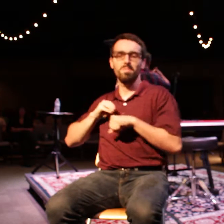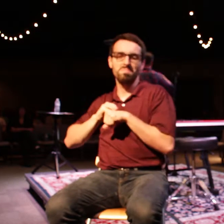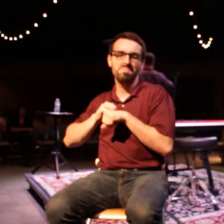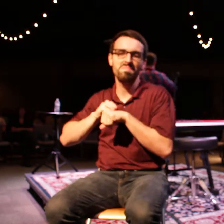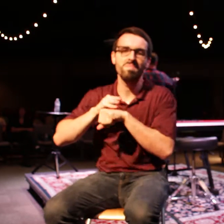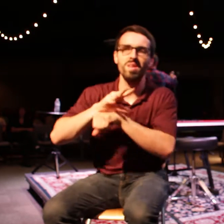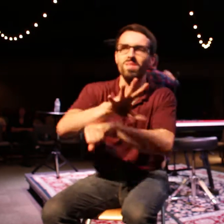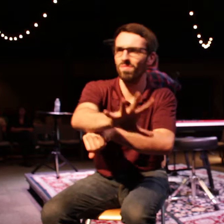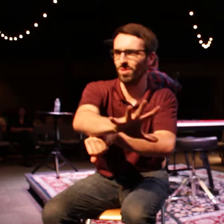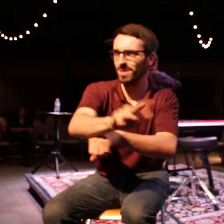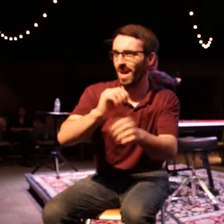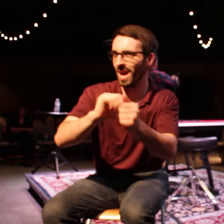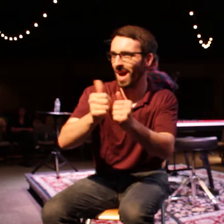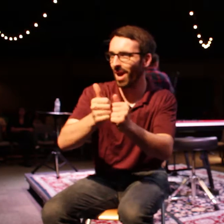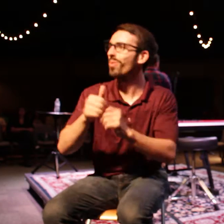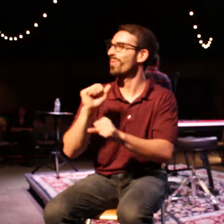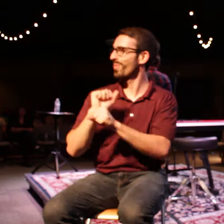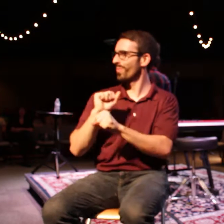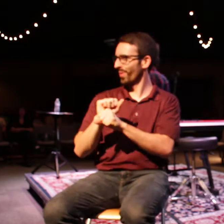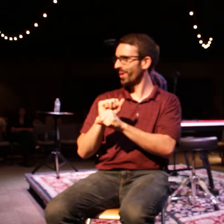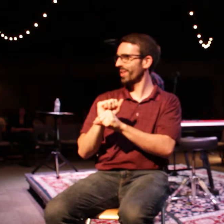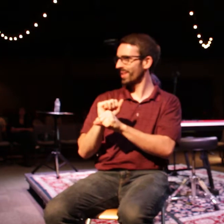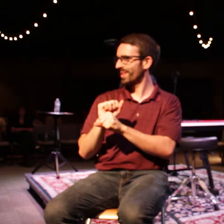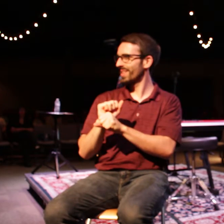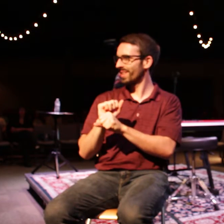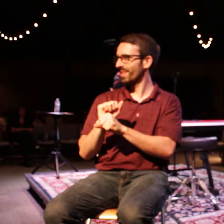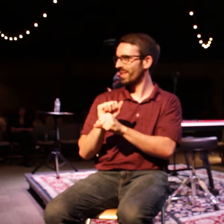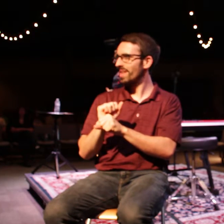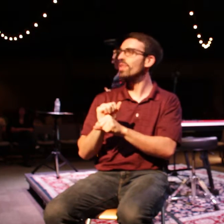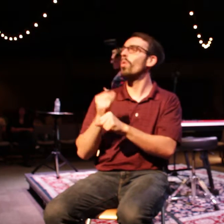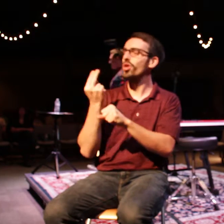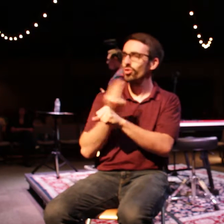I use my work in order to help more and more people become rescued.